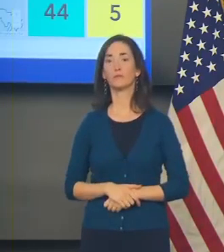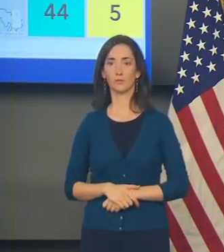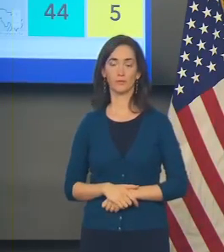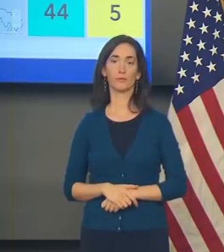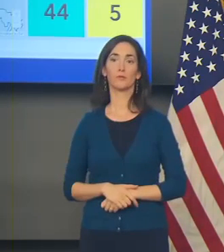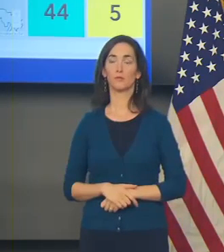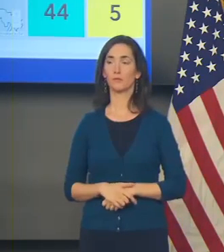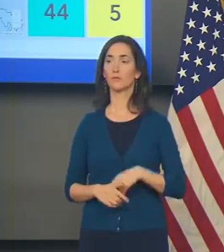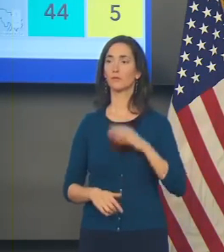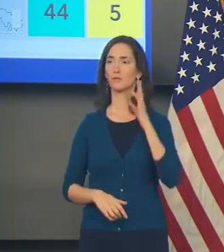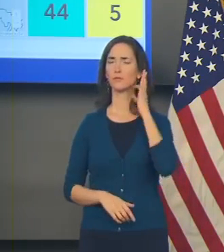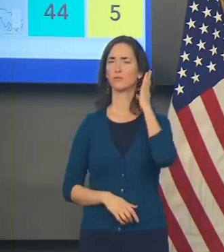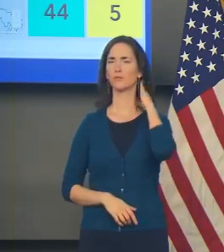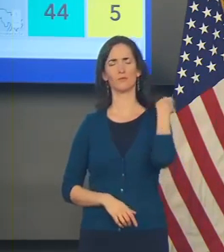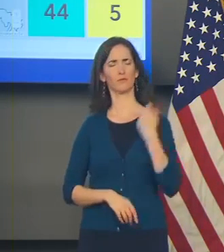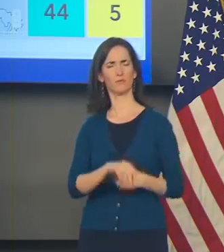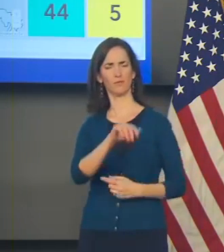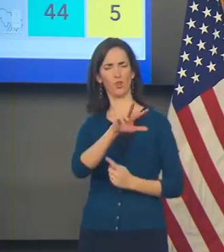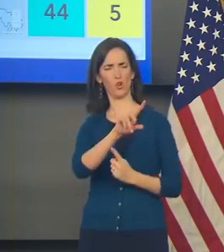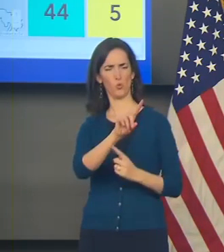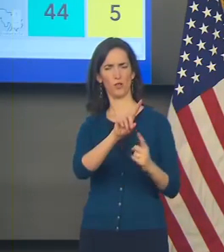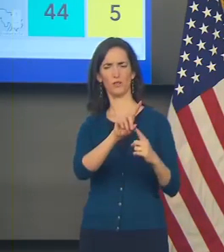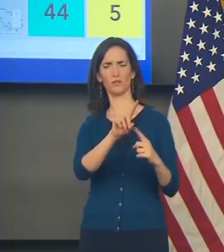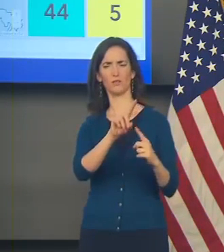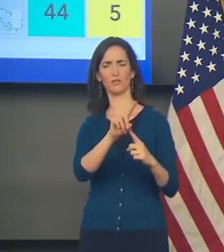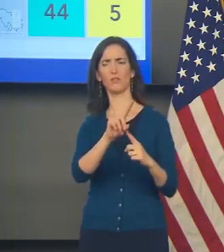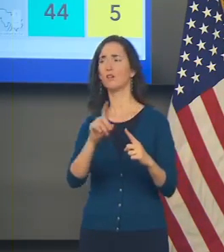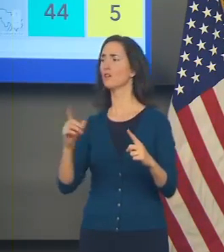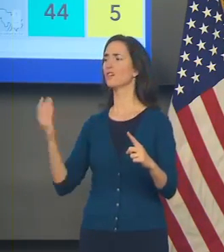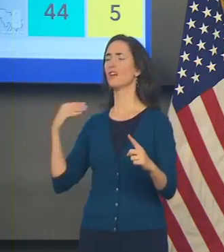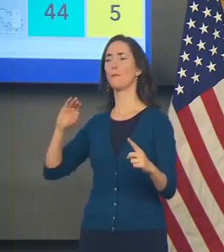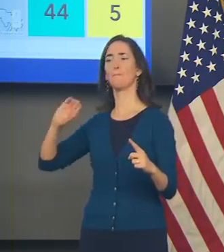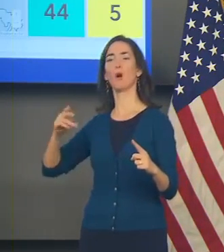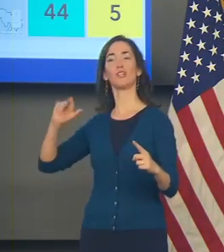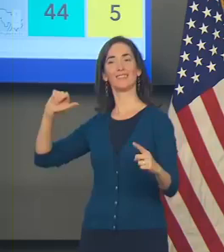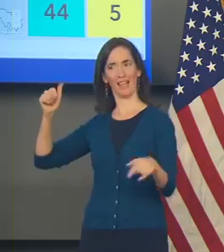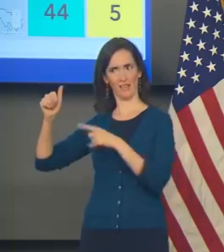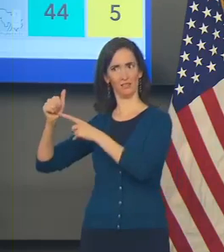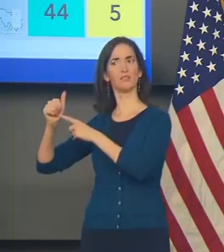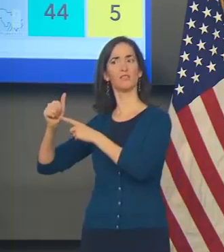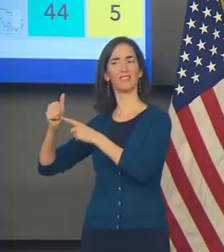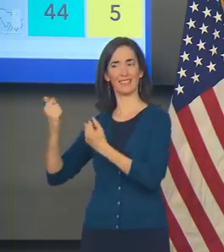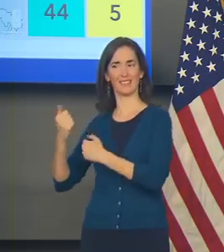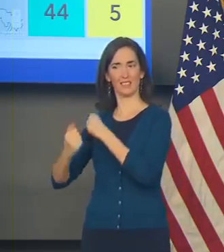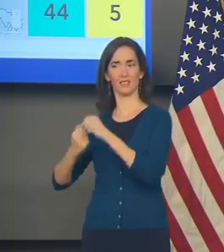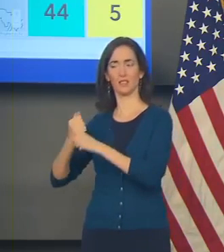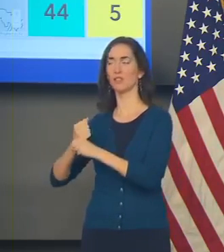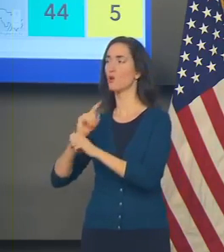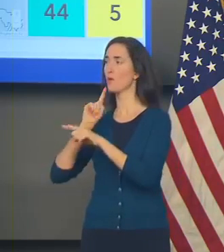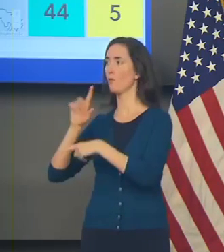Now, we haven't reported that many deaths in a single day since March the 10th, earlier this year.